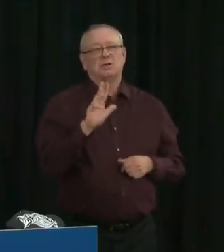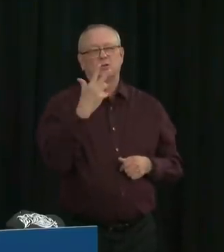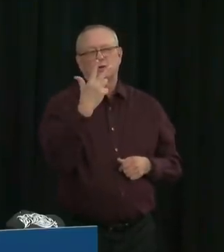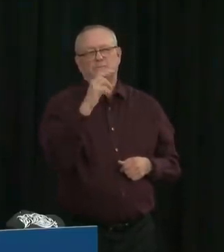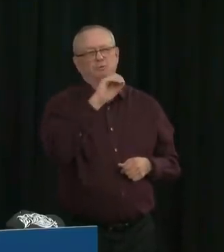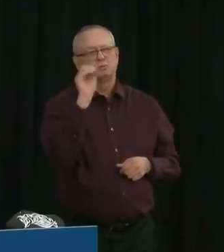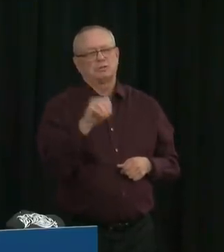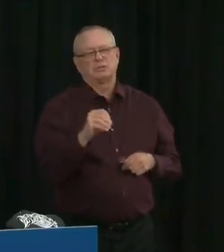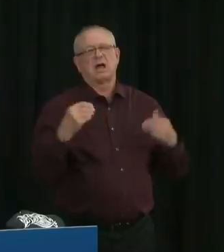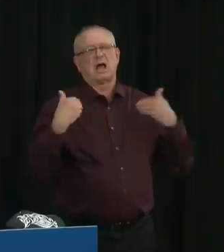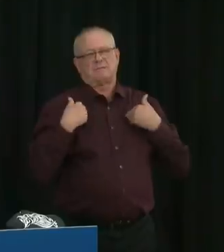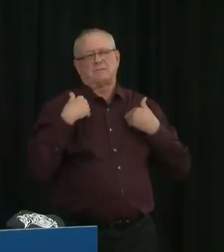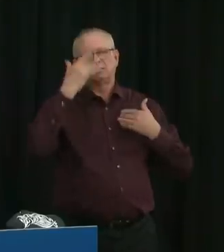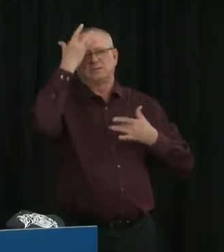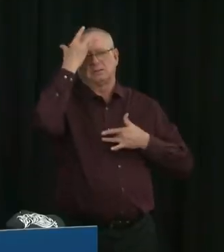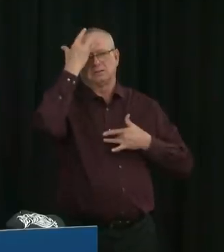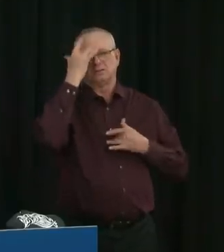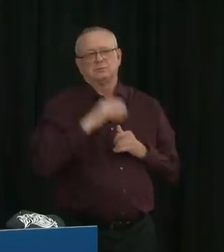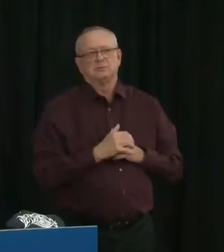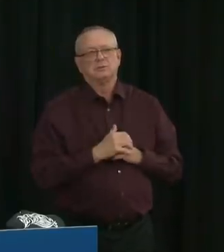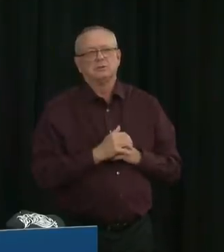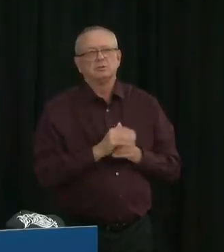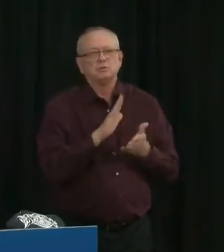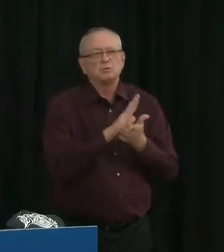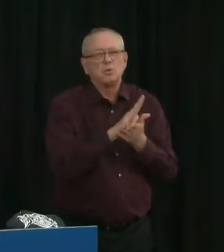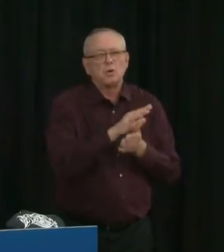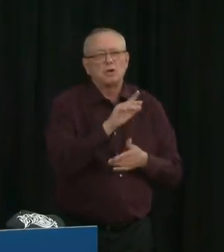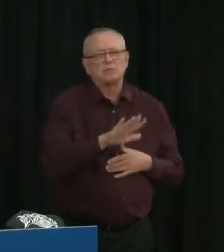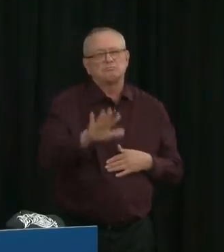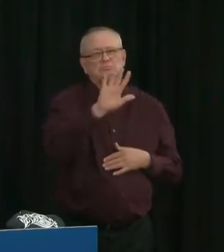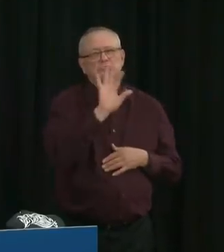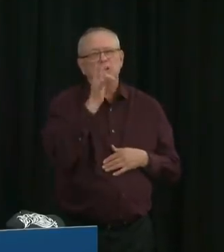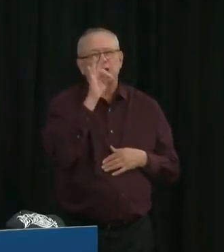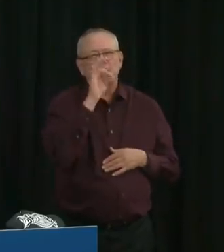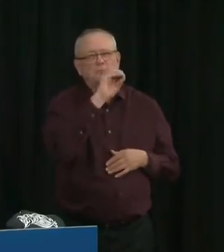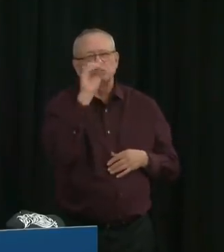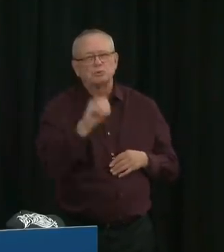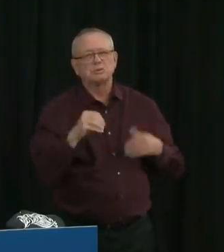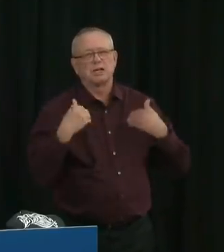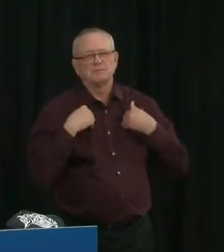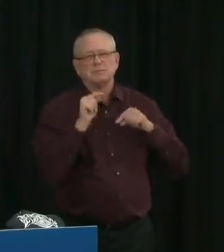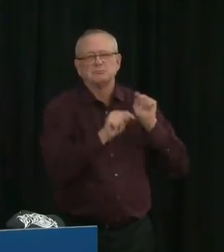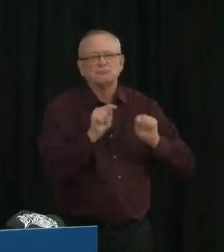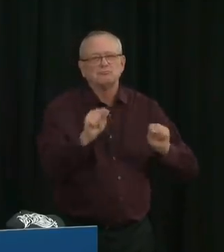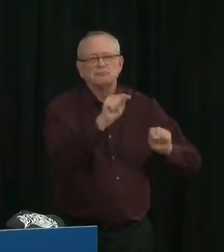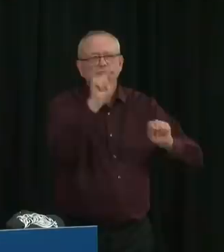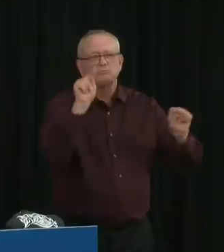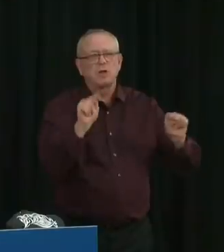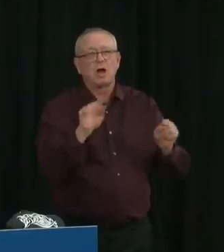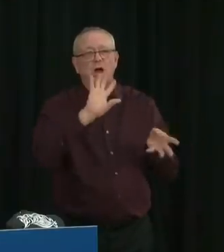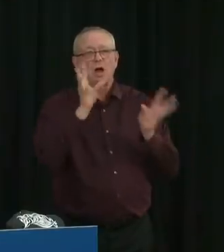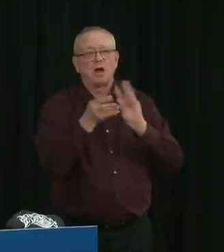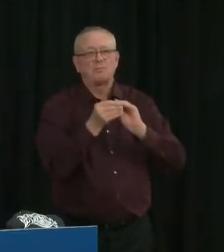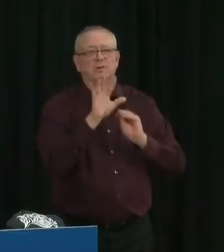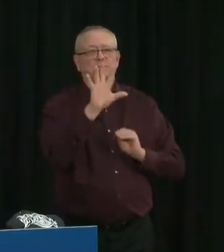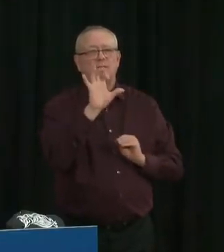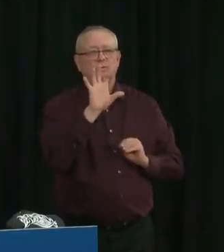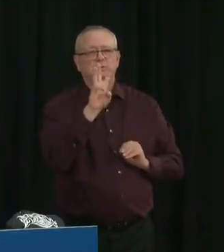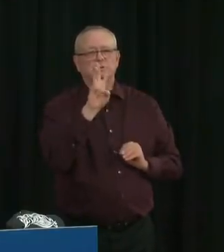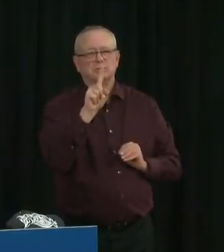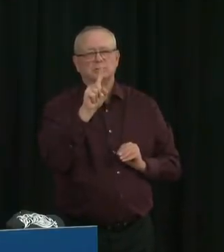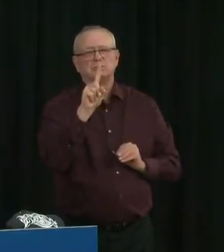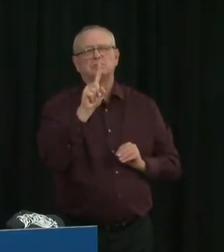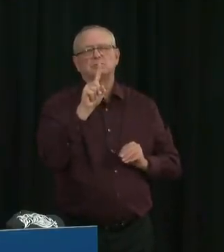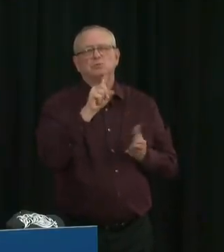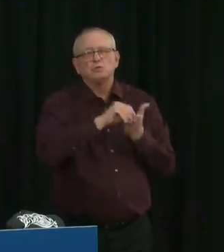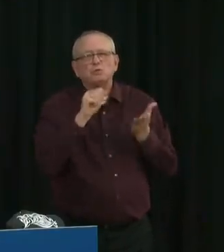in about 9% of all schools, with a total of 561 cases. There are 101 schools with